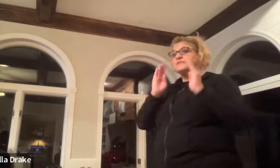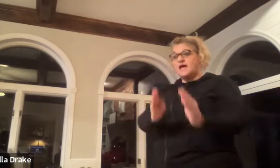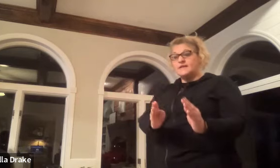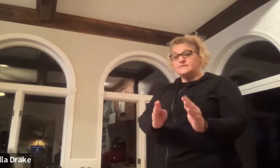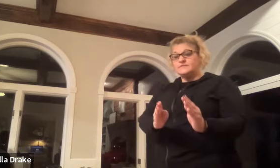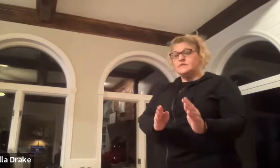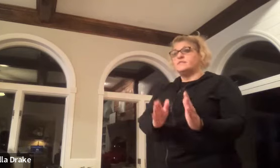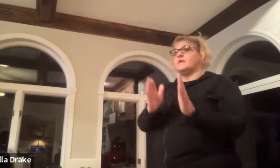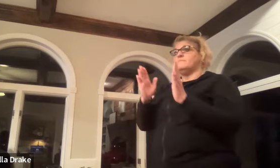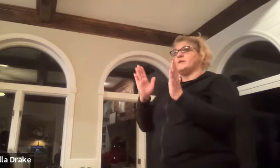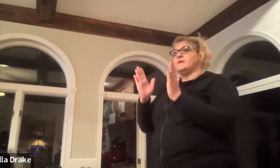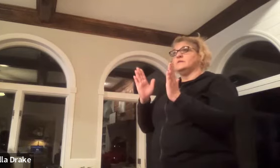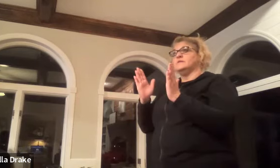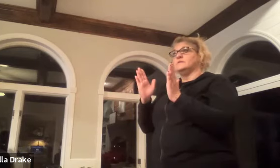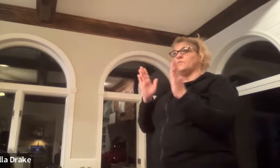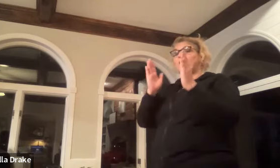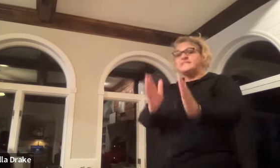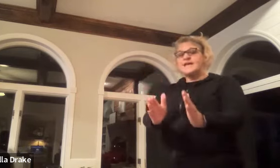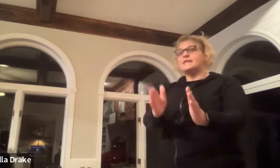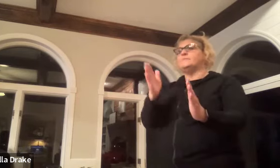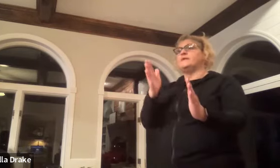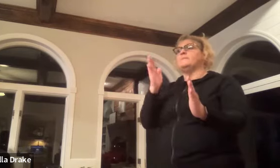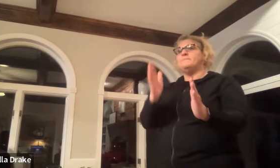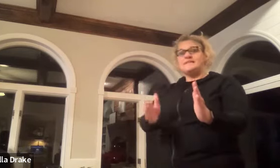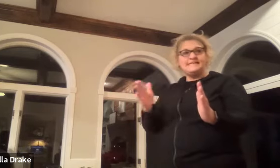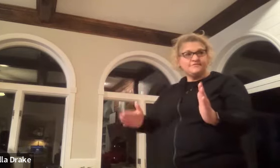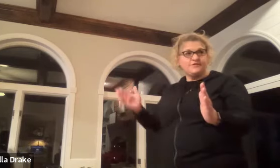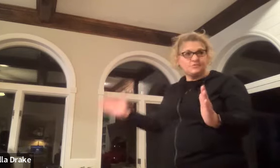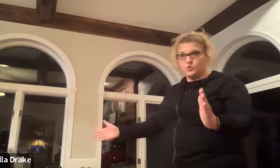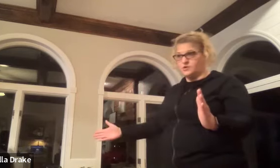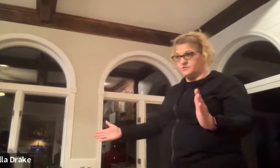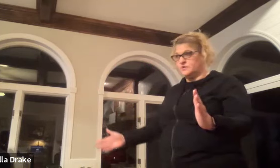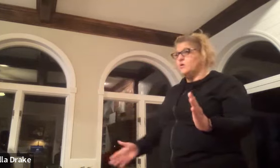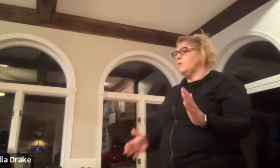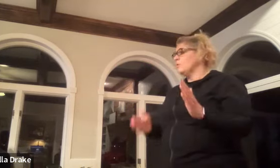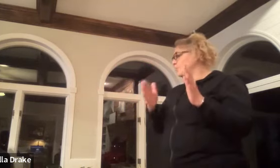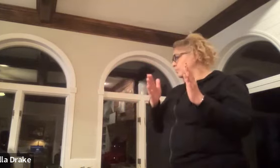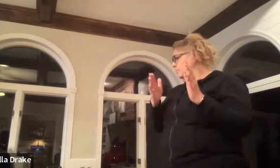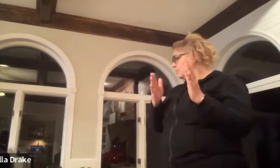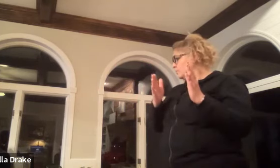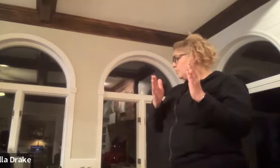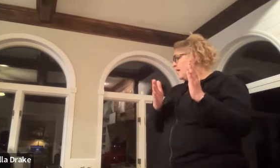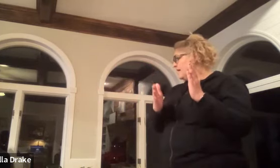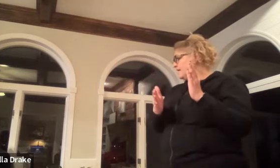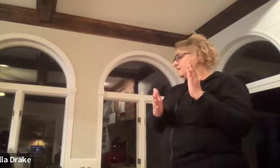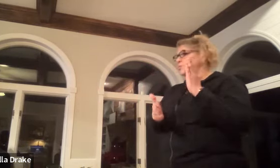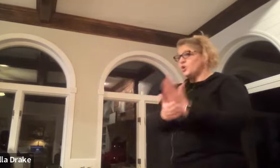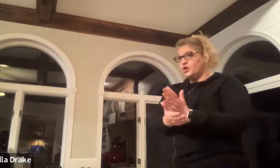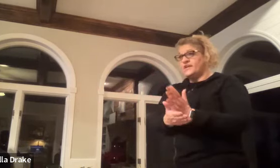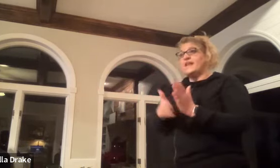signs that mean one sign can mean many different words or one word could